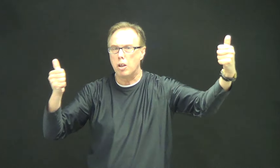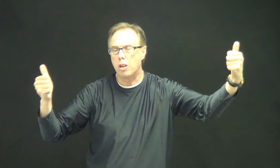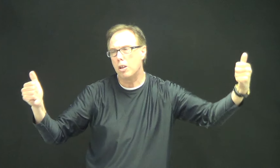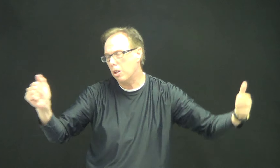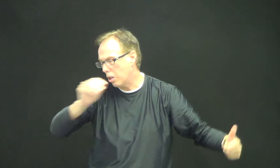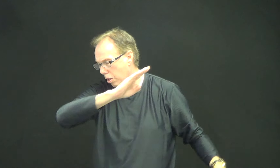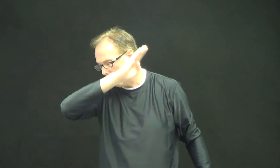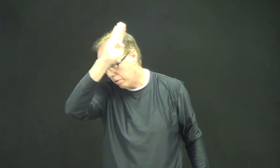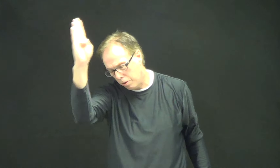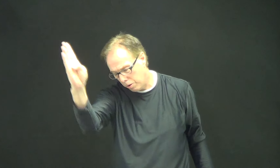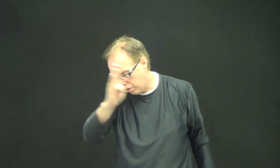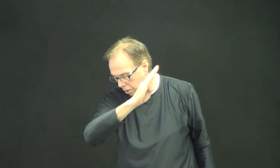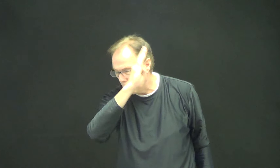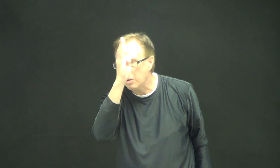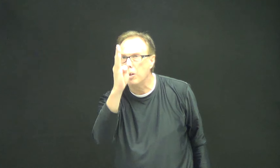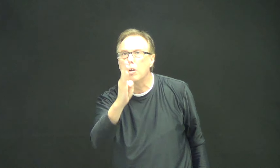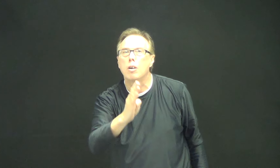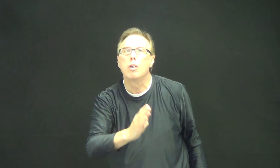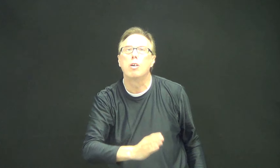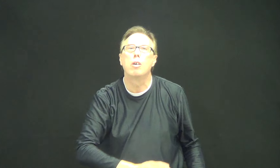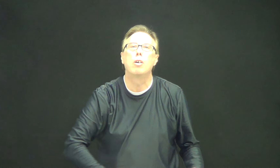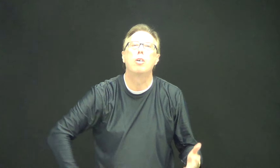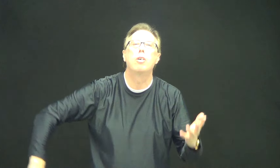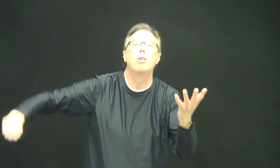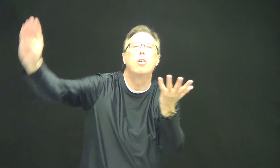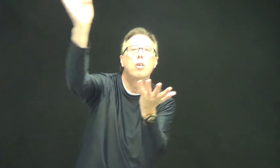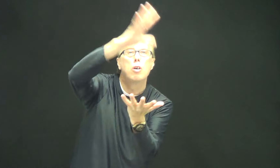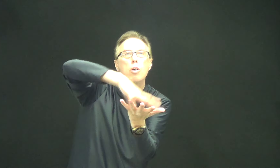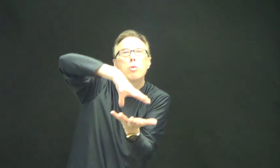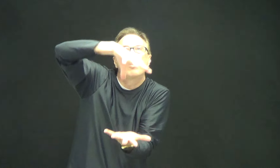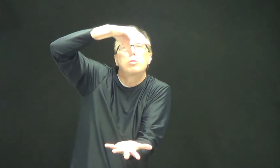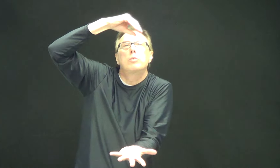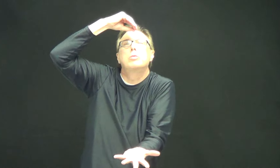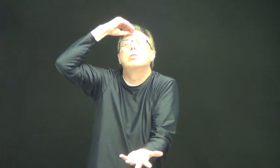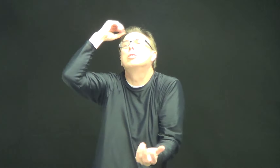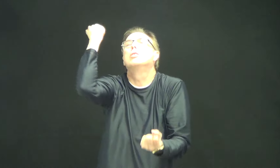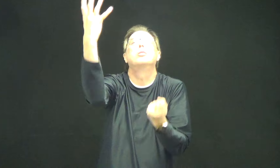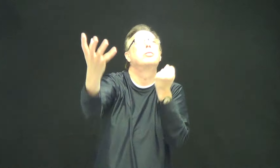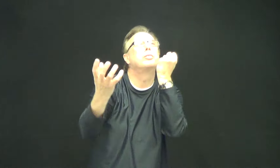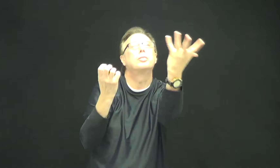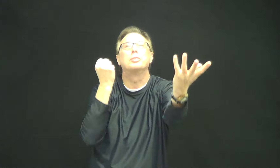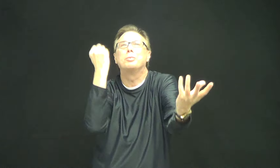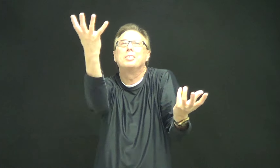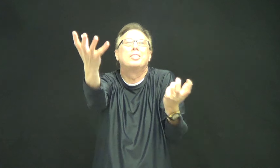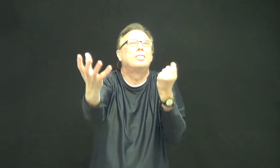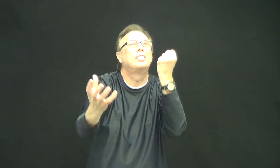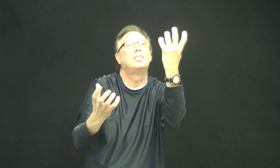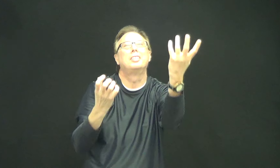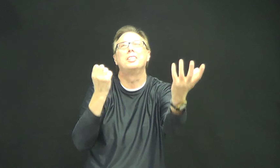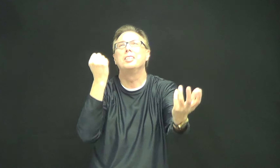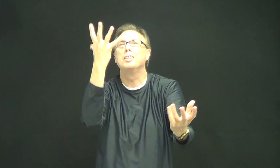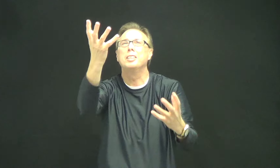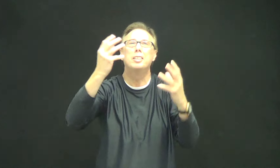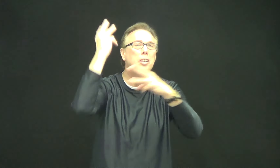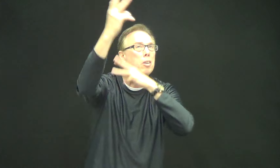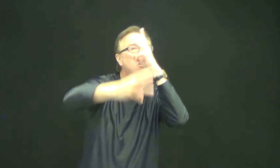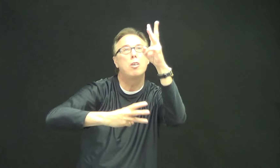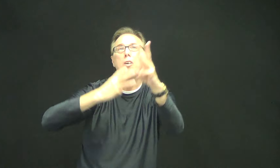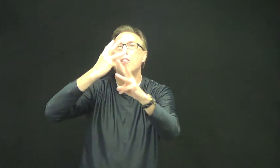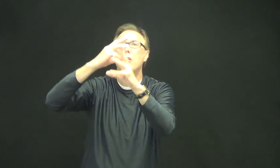never apart. And once we learn to speak and all